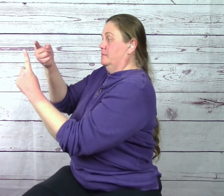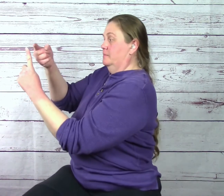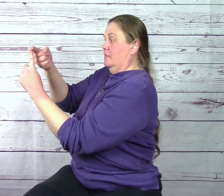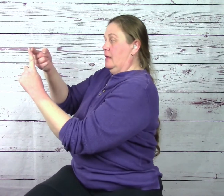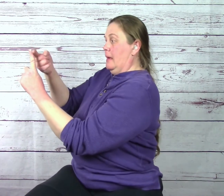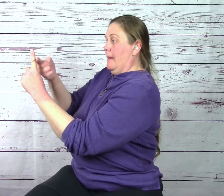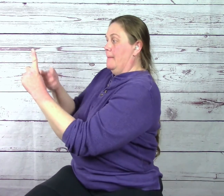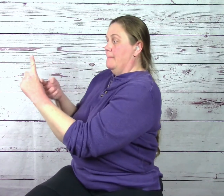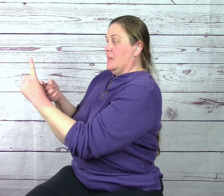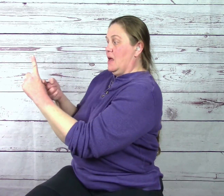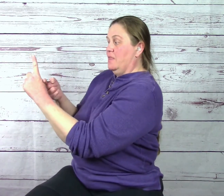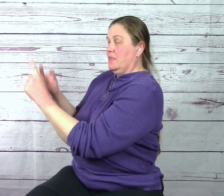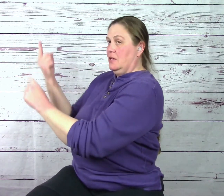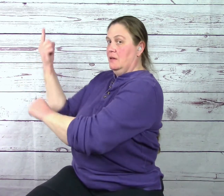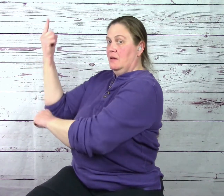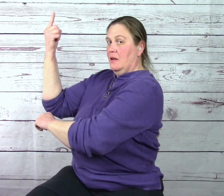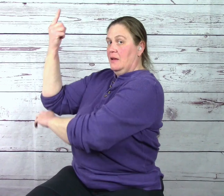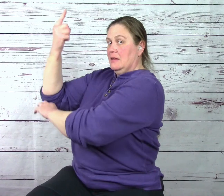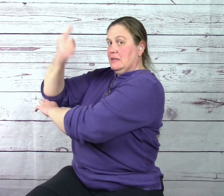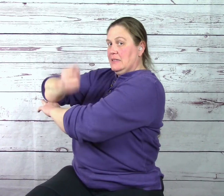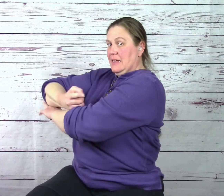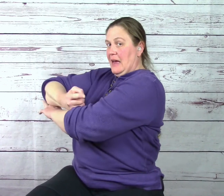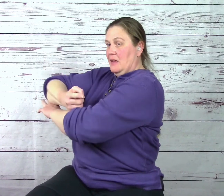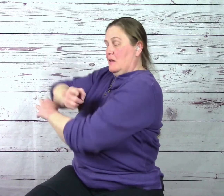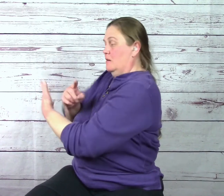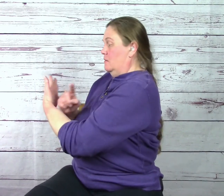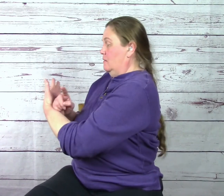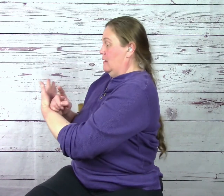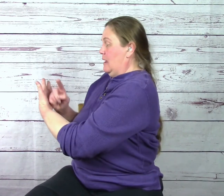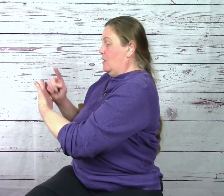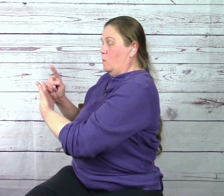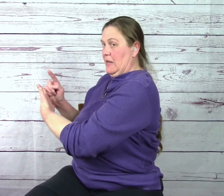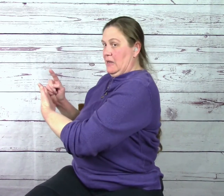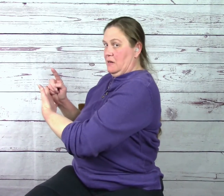month, month, day, and week.